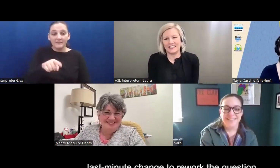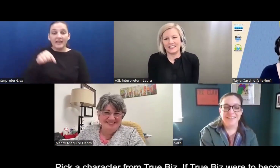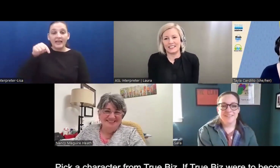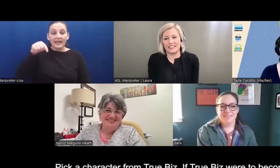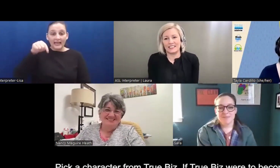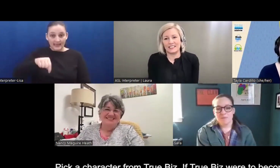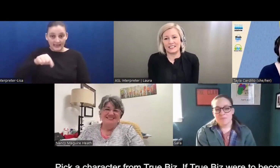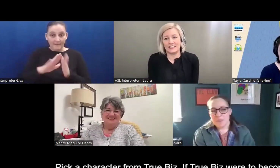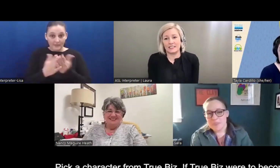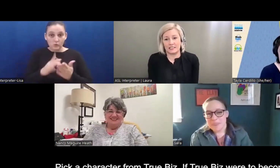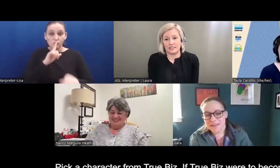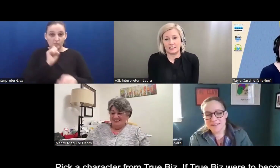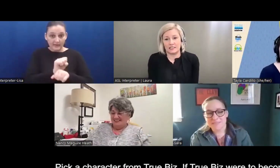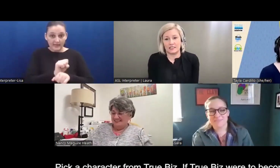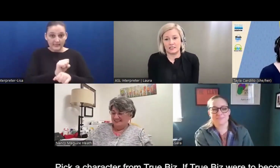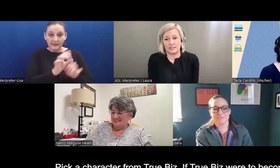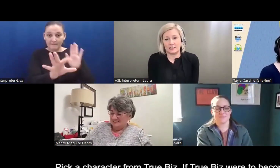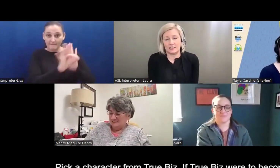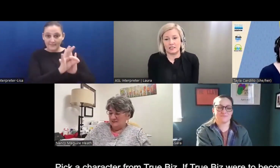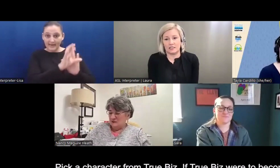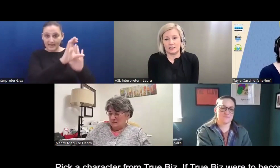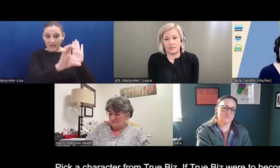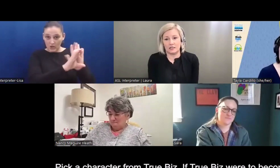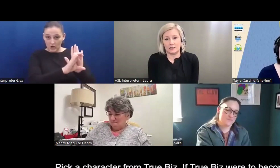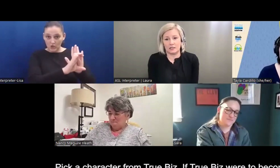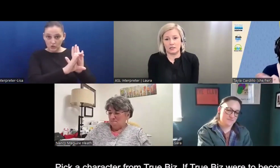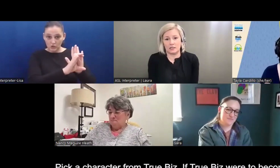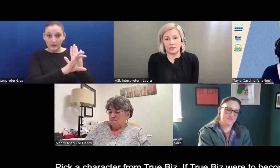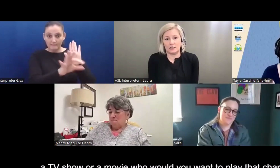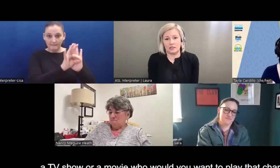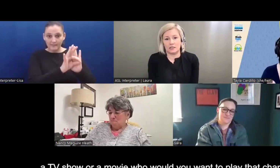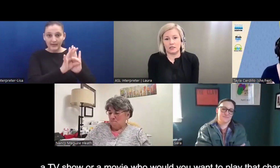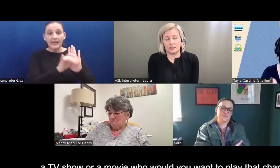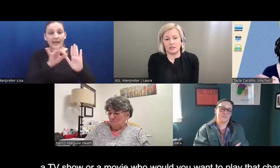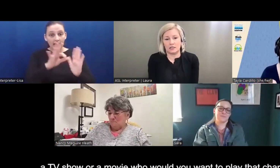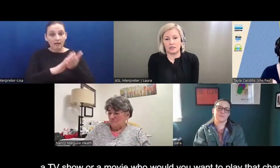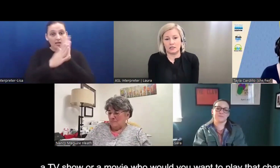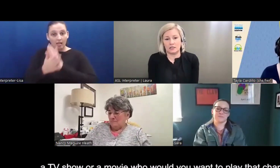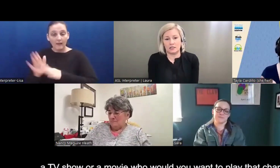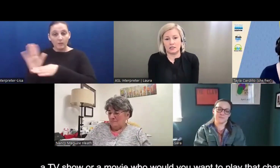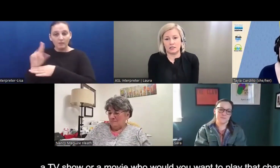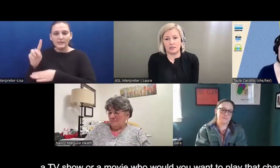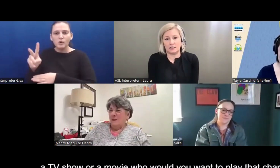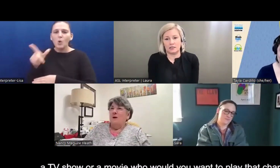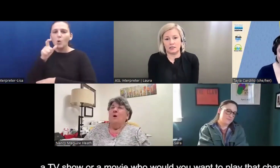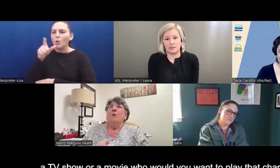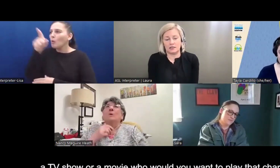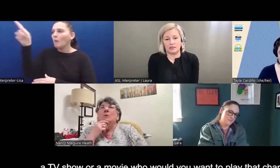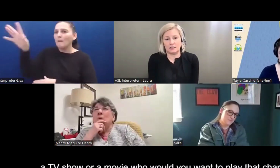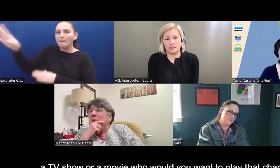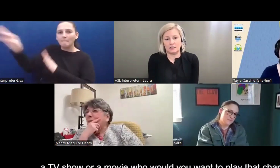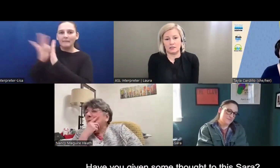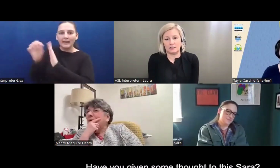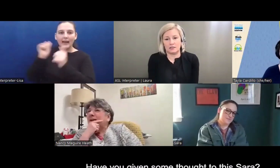true biz. And if true biz was to become a TV or movie, who would you want to play that character?